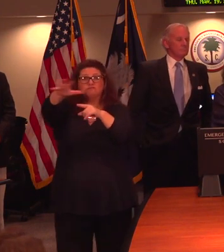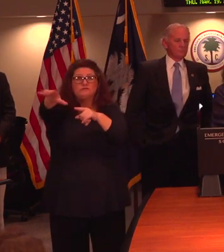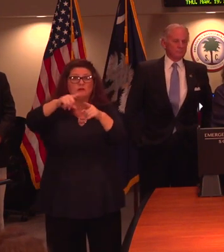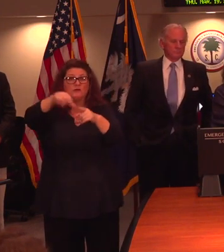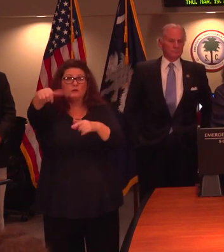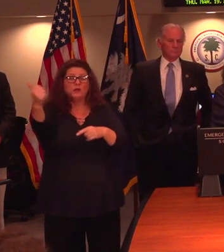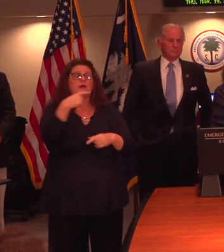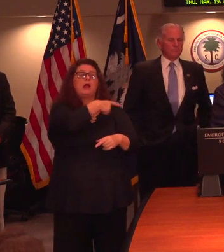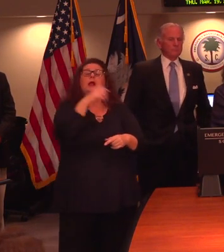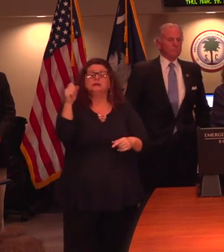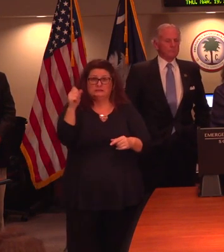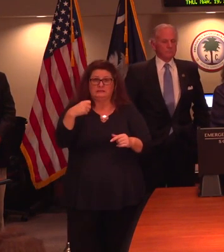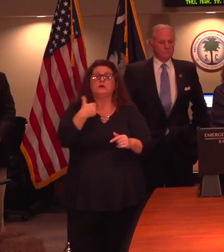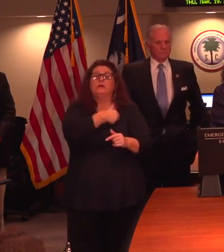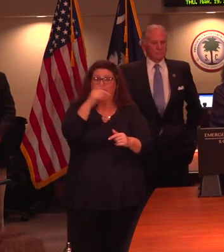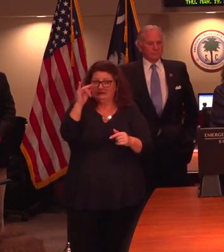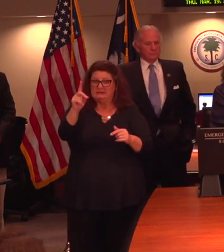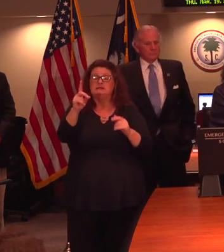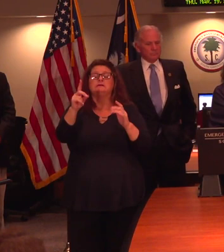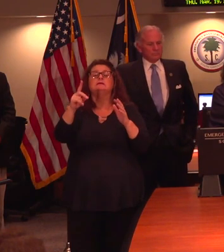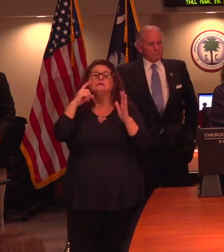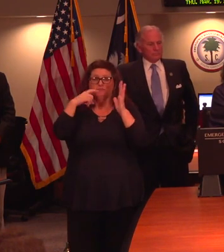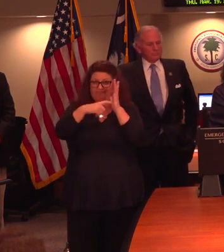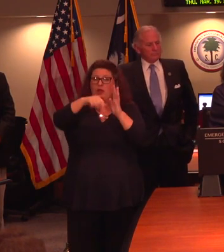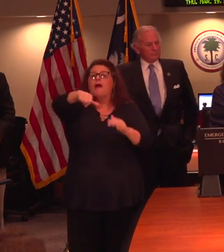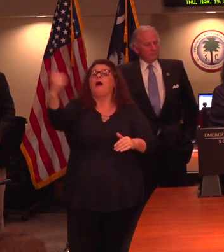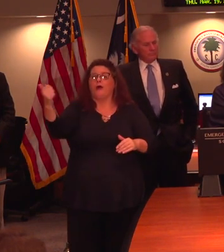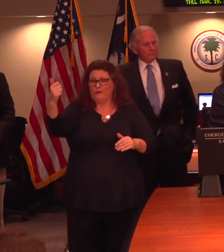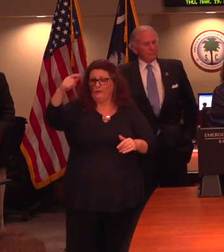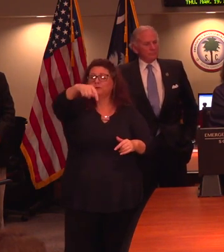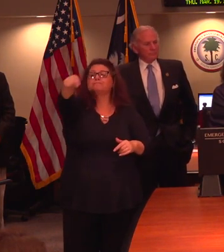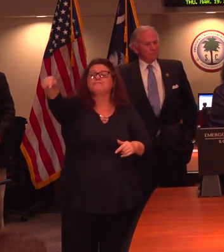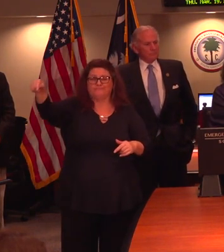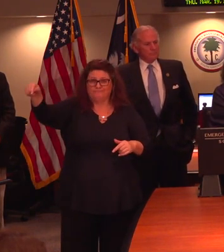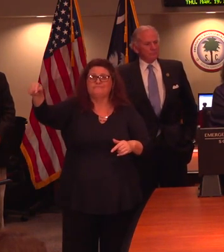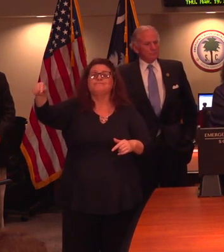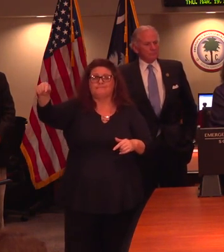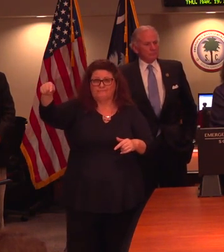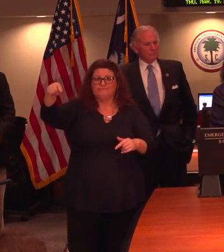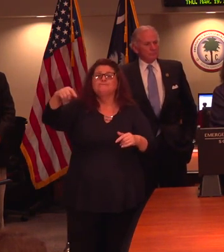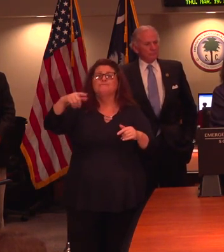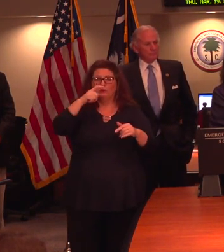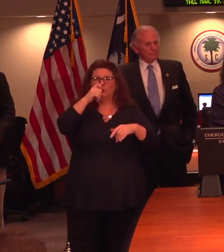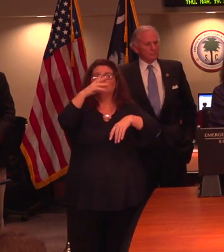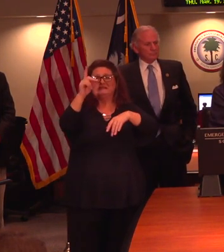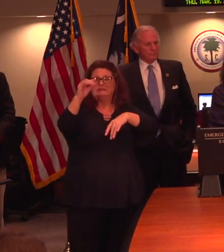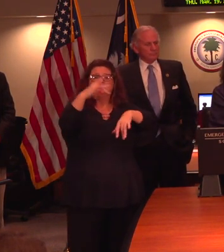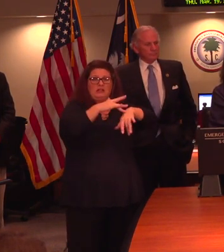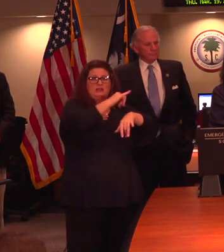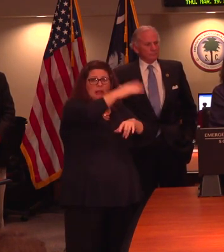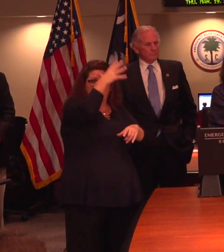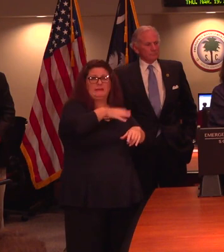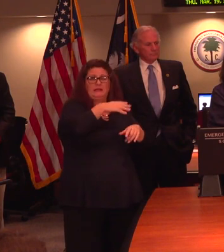other cases in that facility that have been in close contact with the first identified case. And